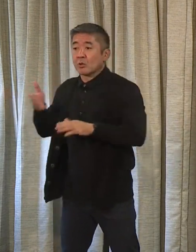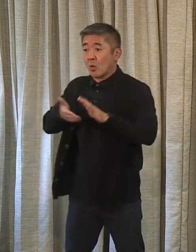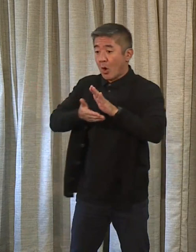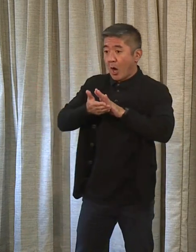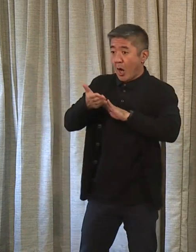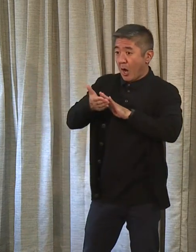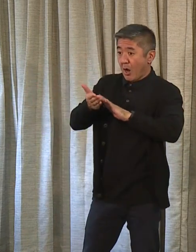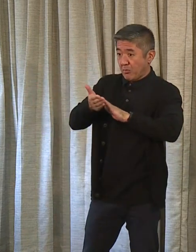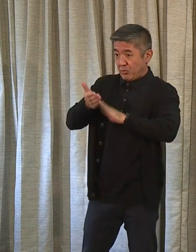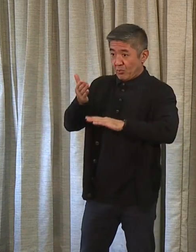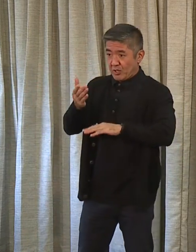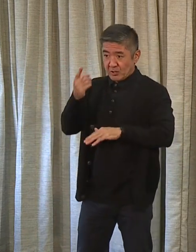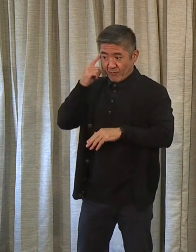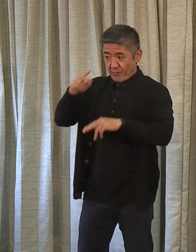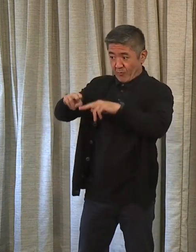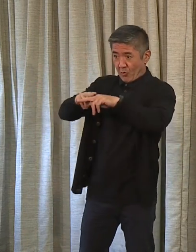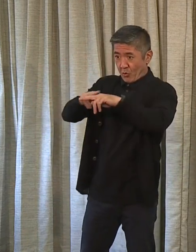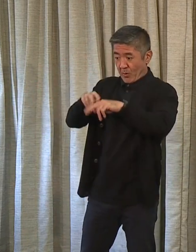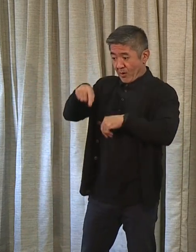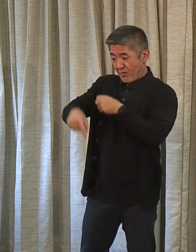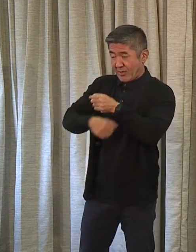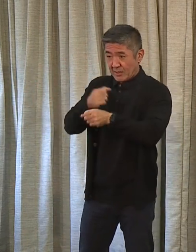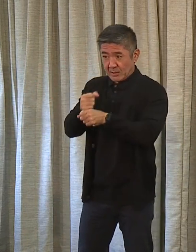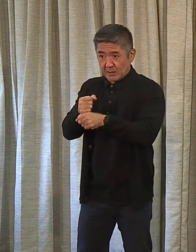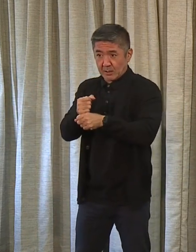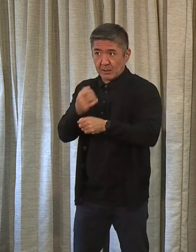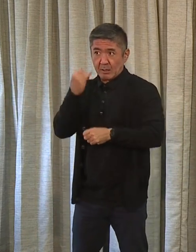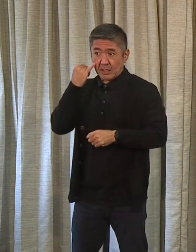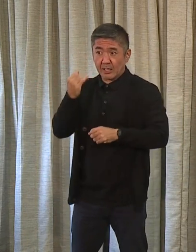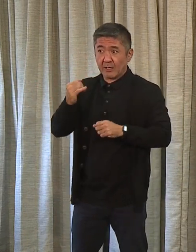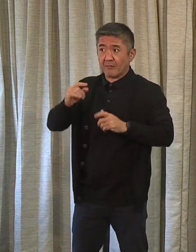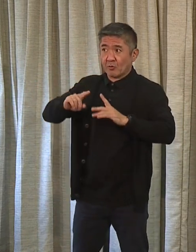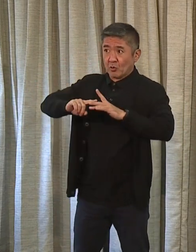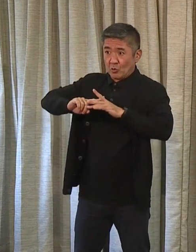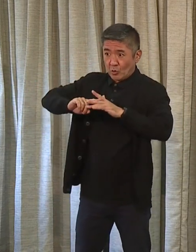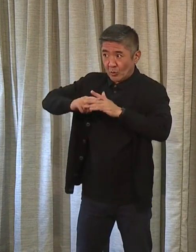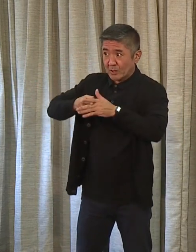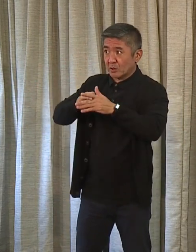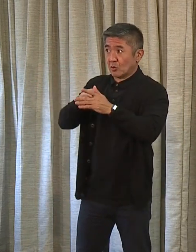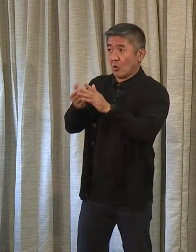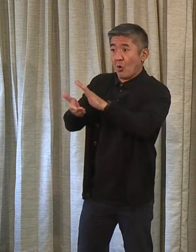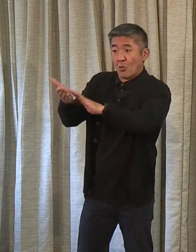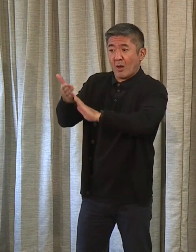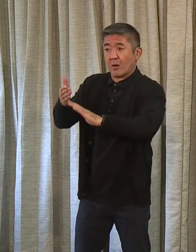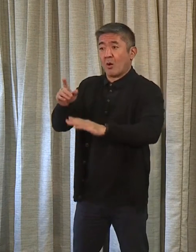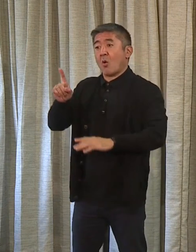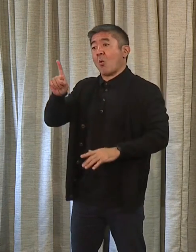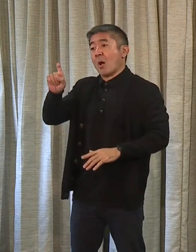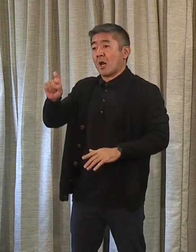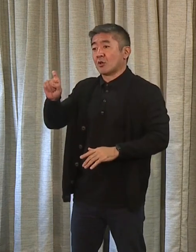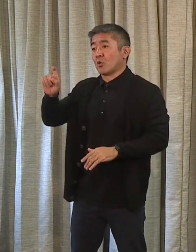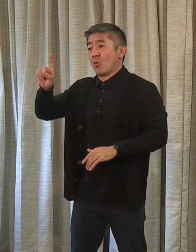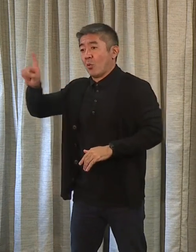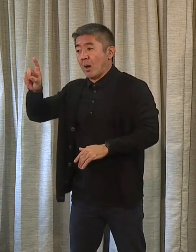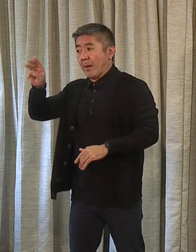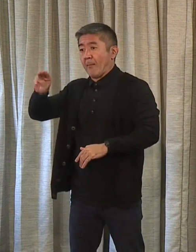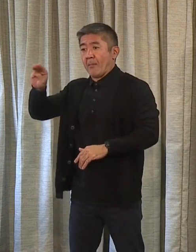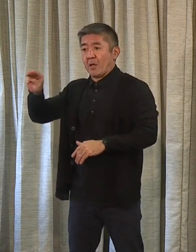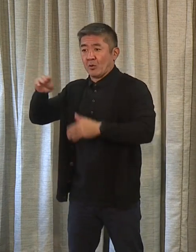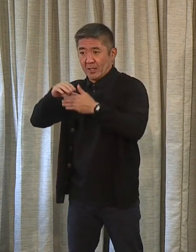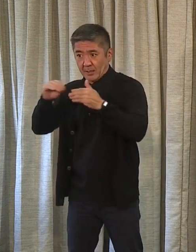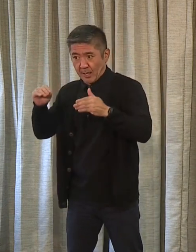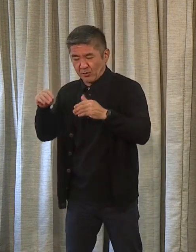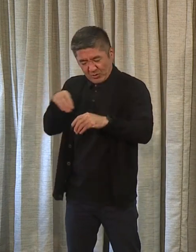budget right now for the rail this year, depending on if we start to actually operate it, is $101 million in the budget right now.